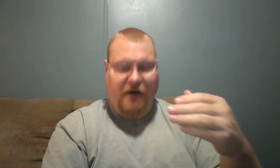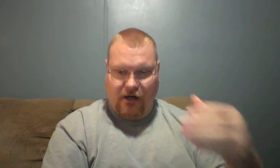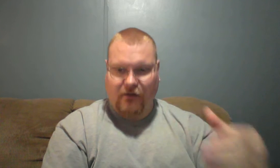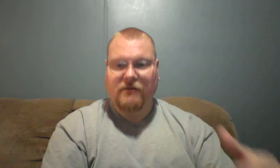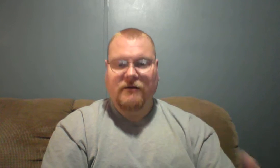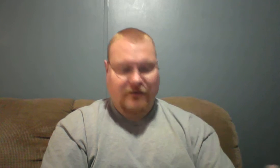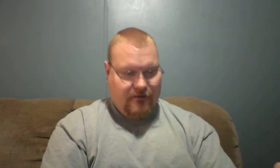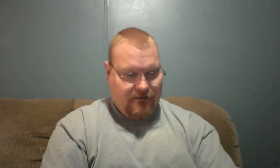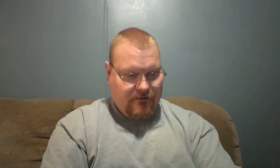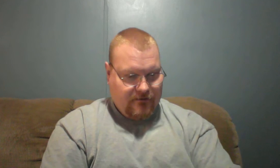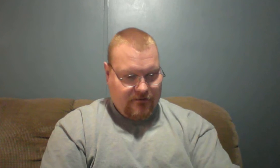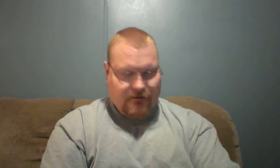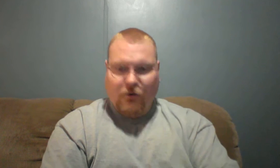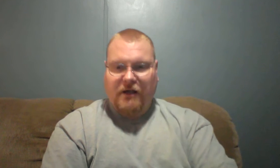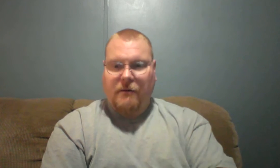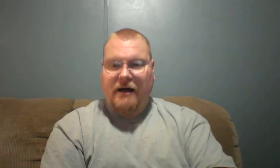Paul going about